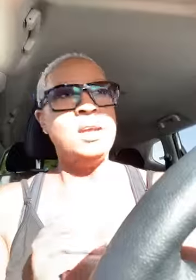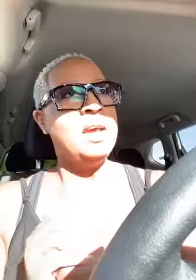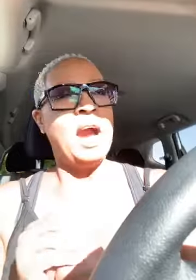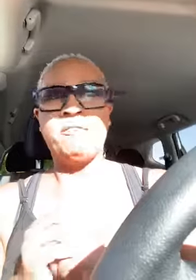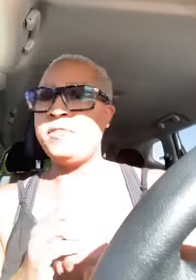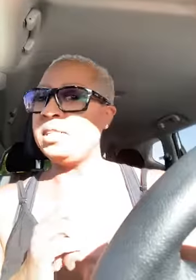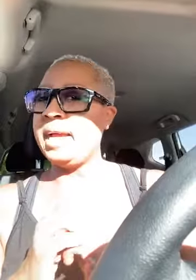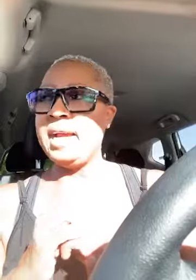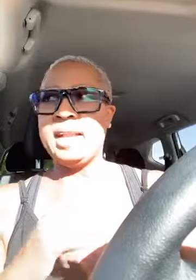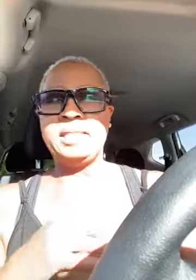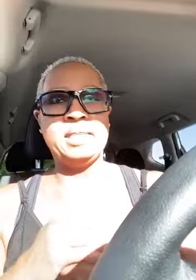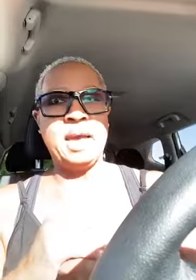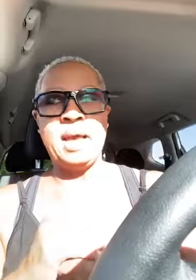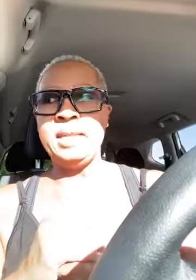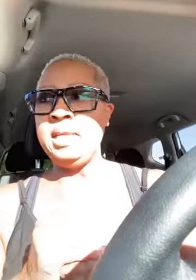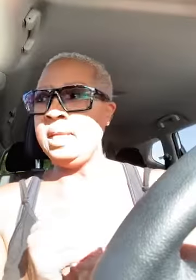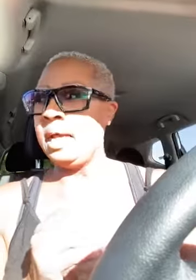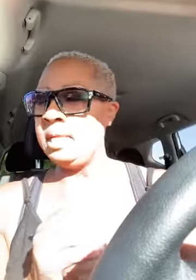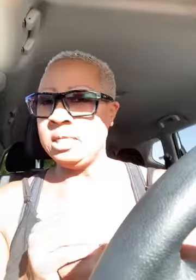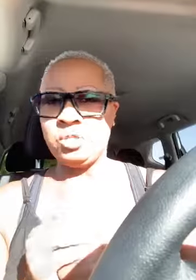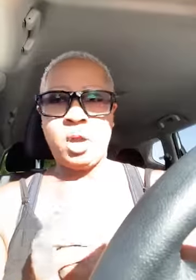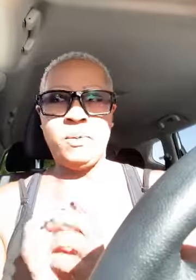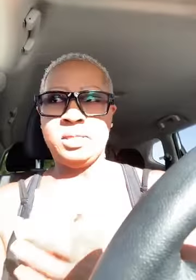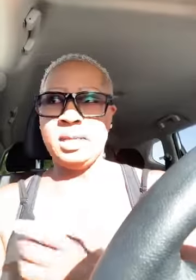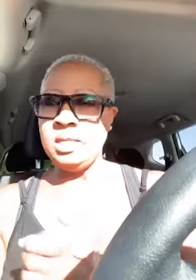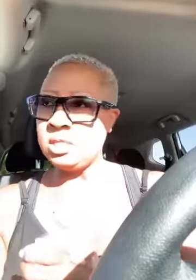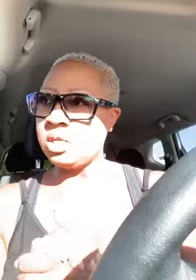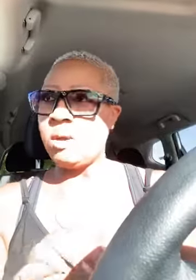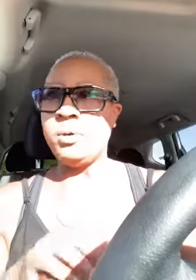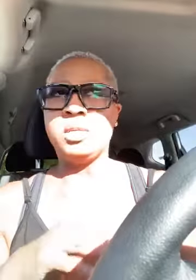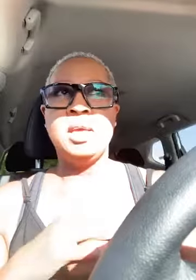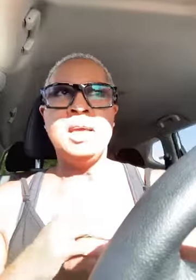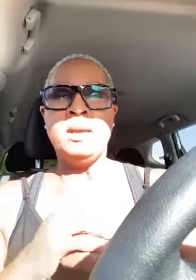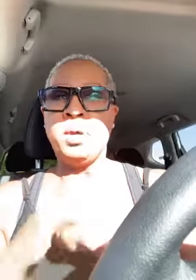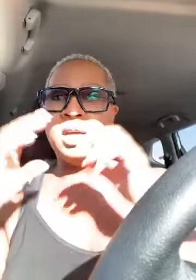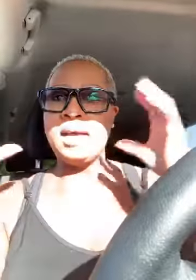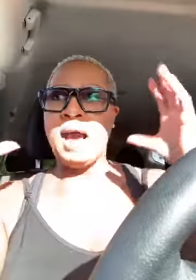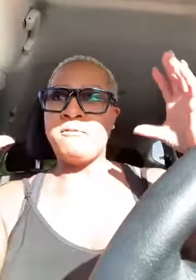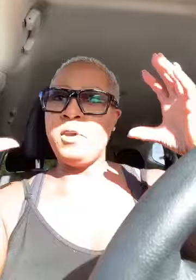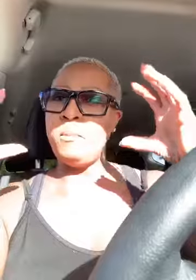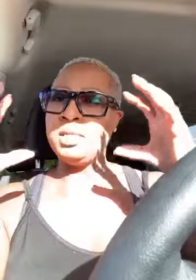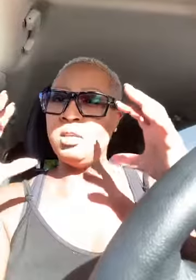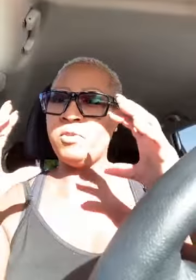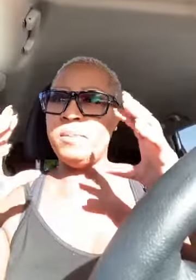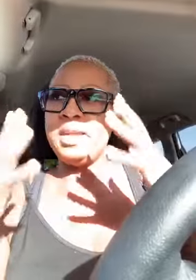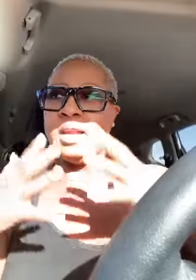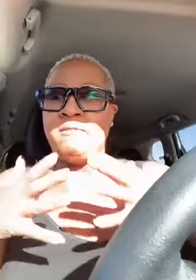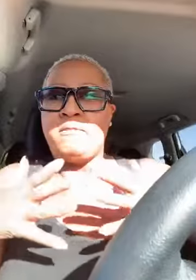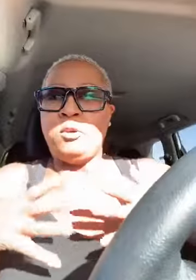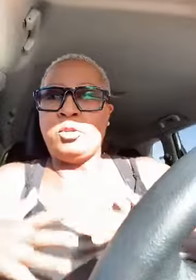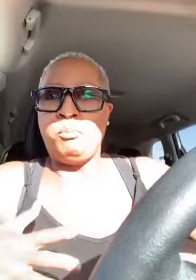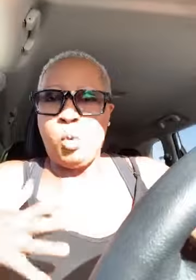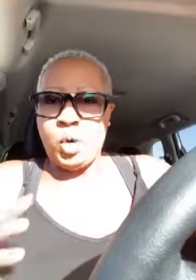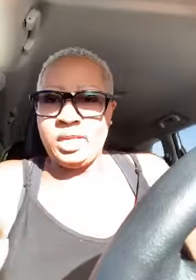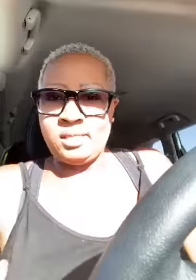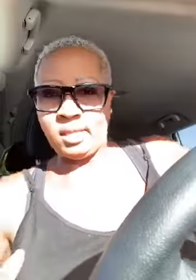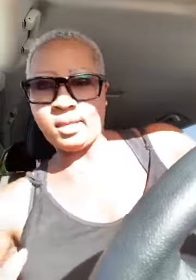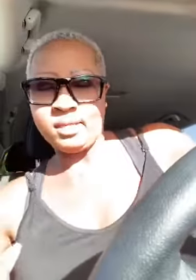i felt like god i just i need i need a starbucks i need a starbucks because i felt myself coming down i felt the morning sickness